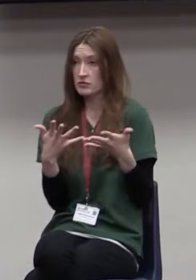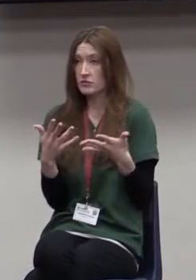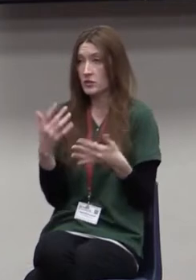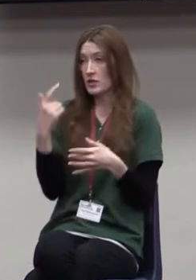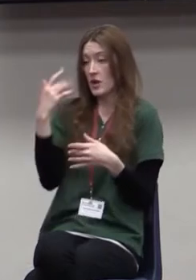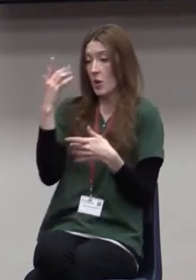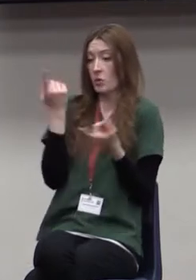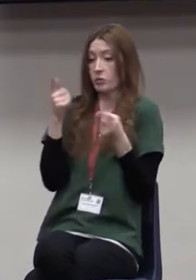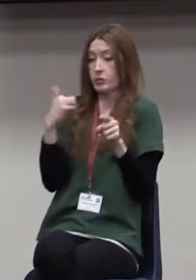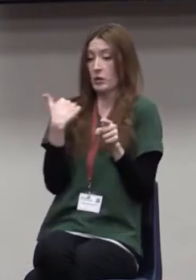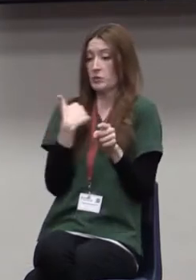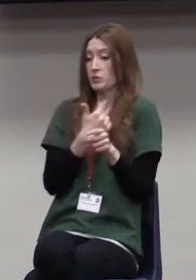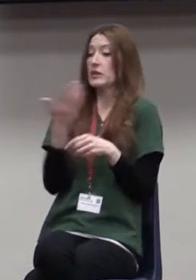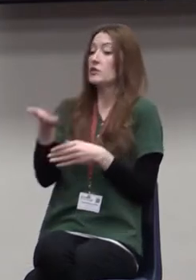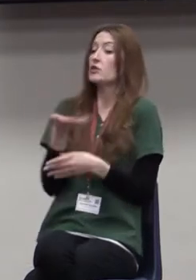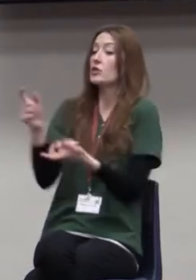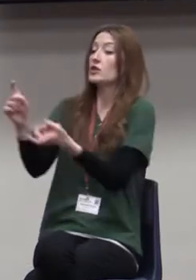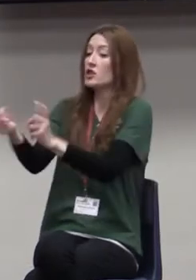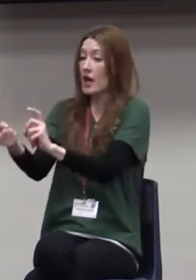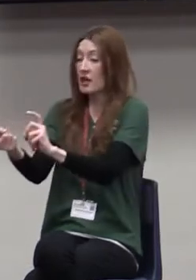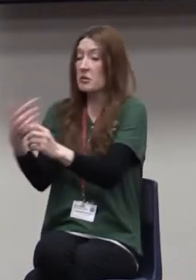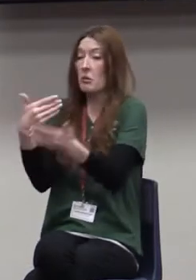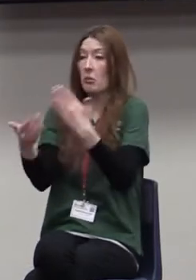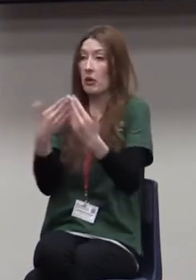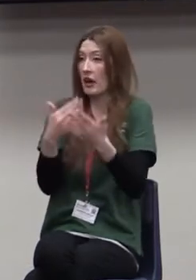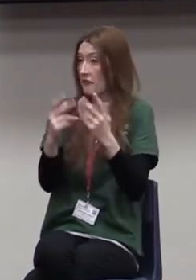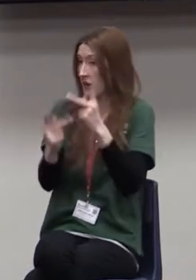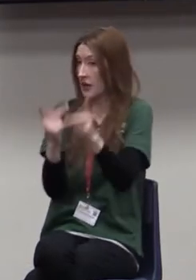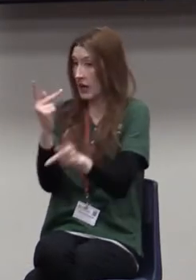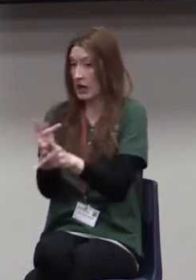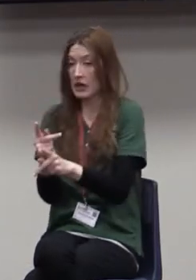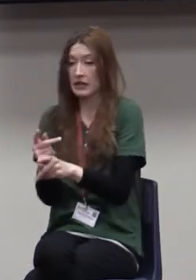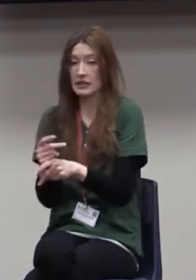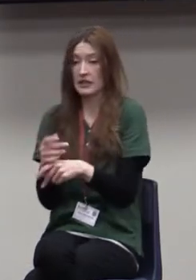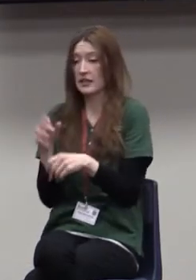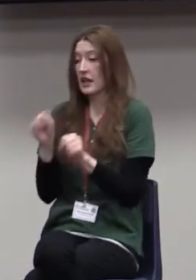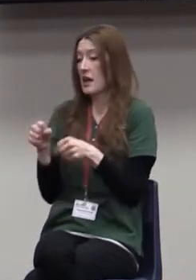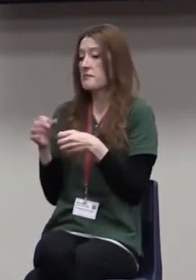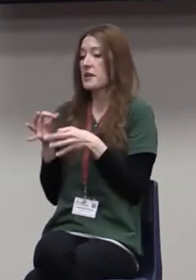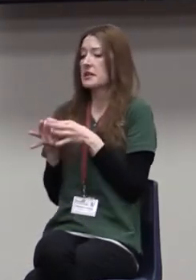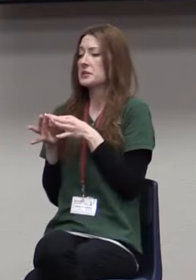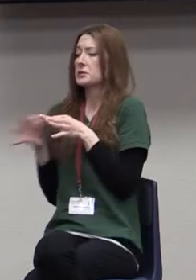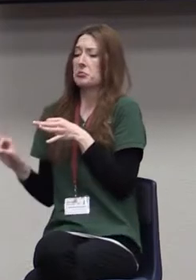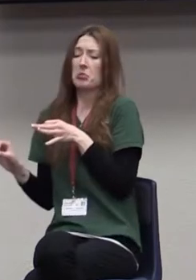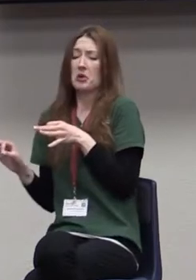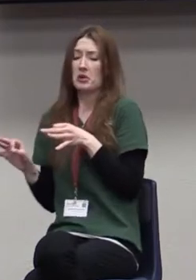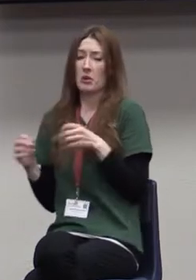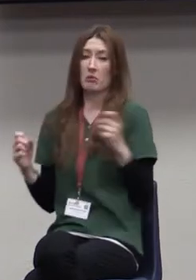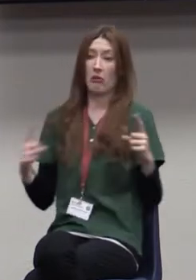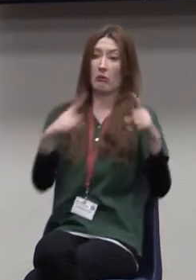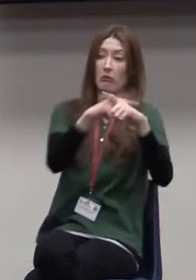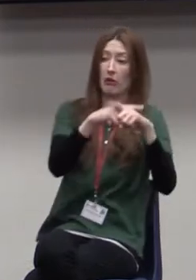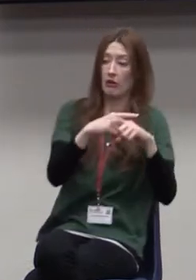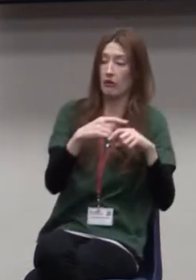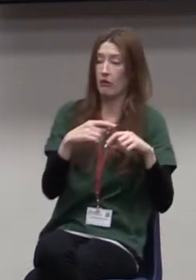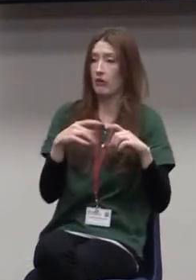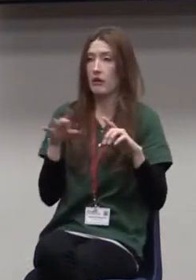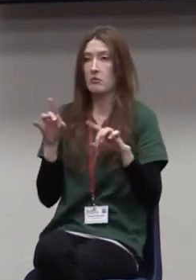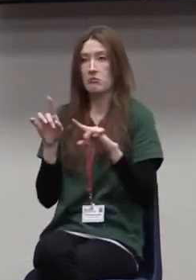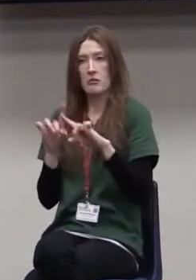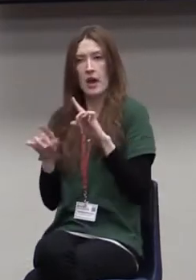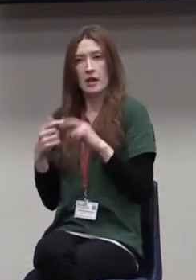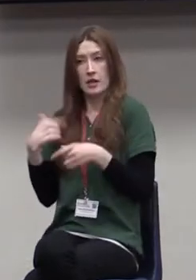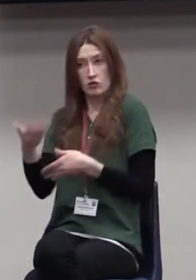when we introduce change at whatever level it is, and it can be as simple or complex as we want to make it, but when we